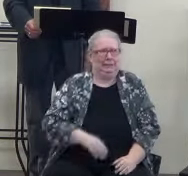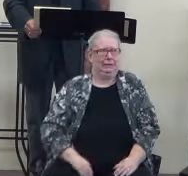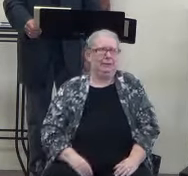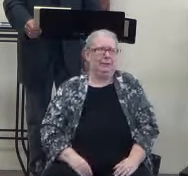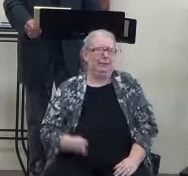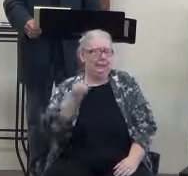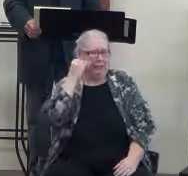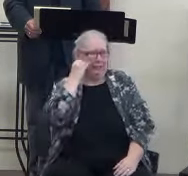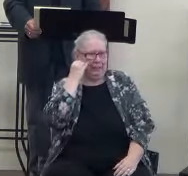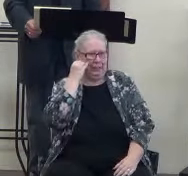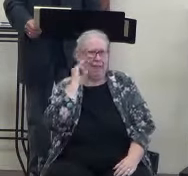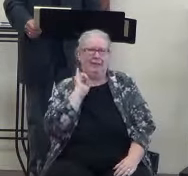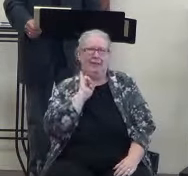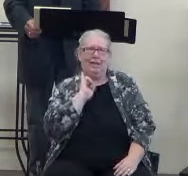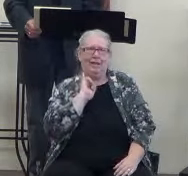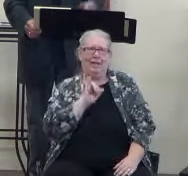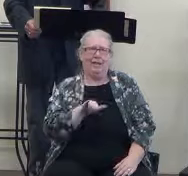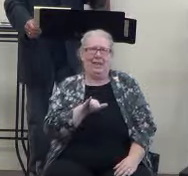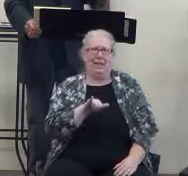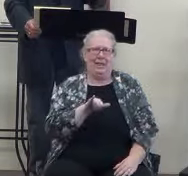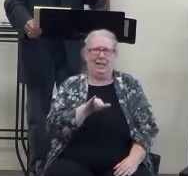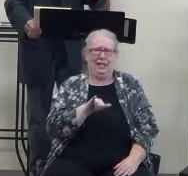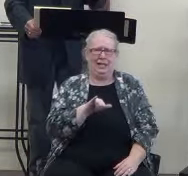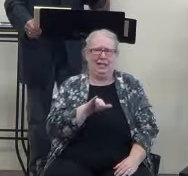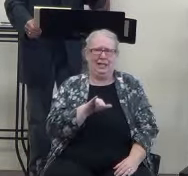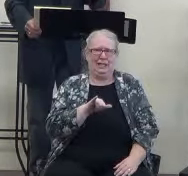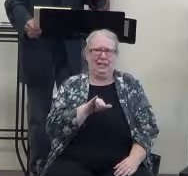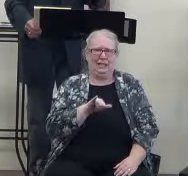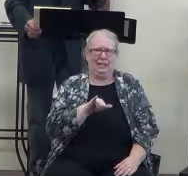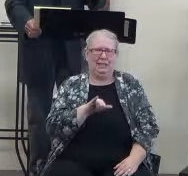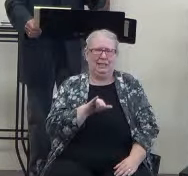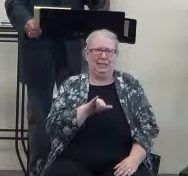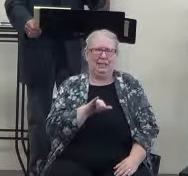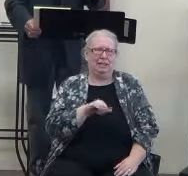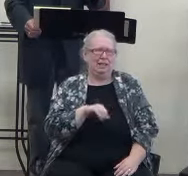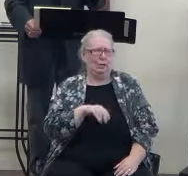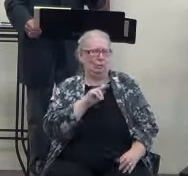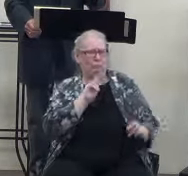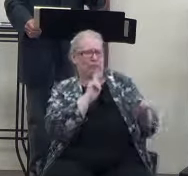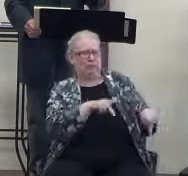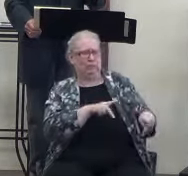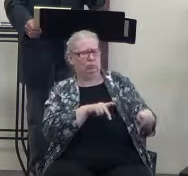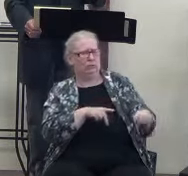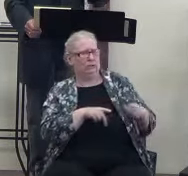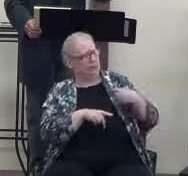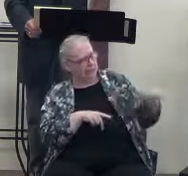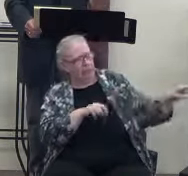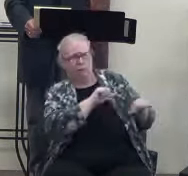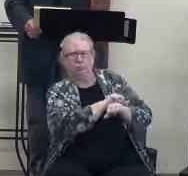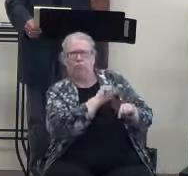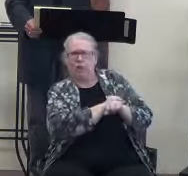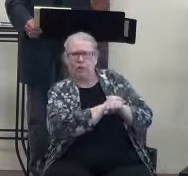If that jerk would go work, they would have to be giving him or her money right now. Well, they don't